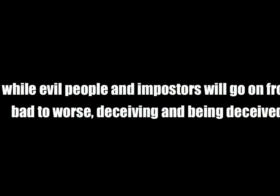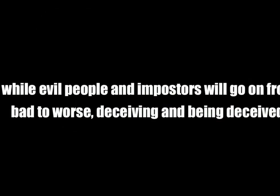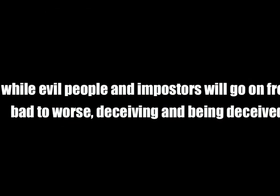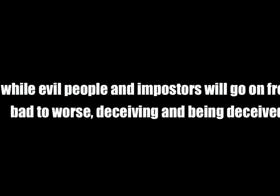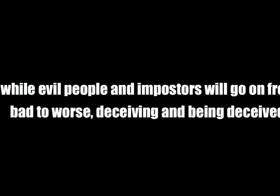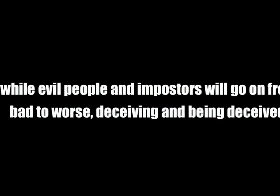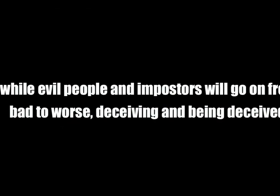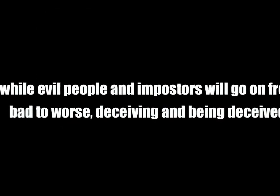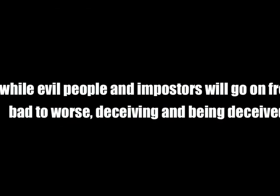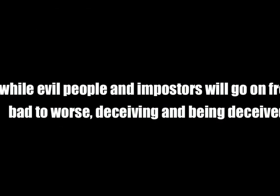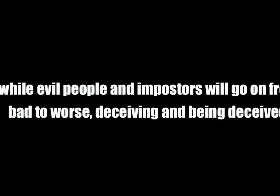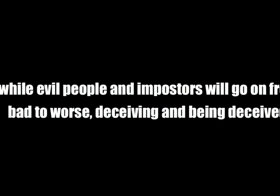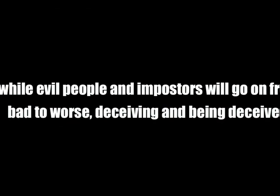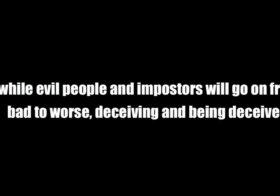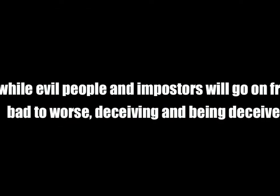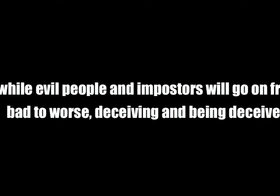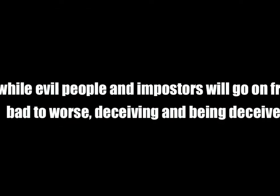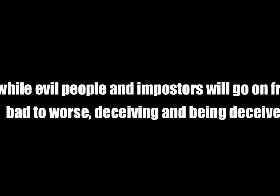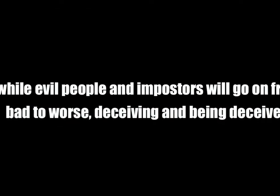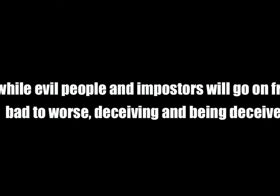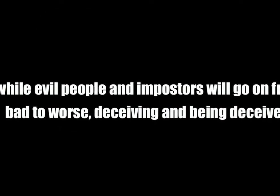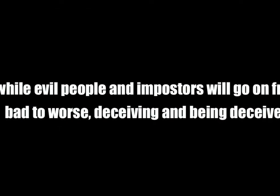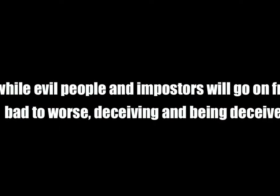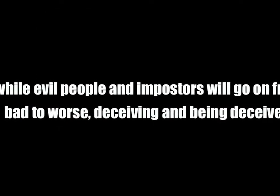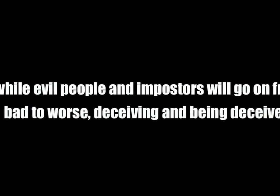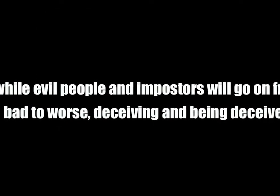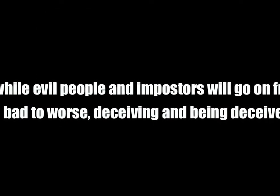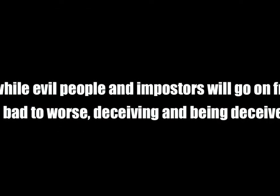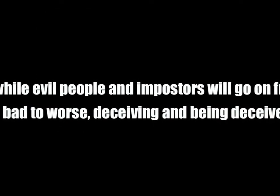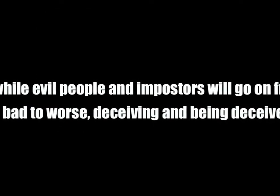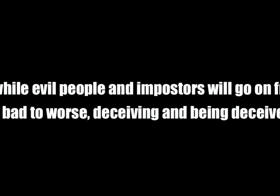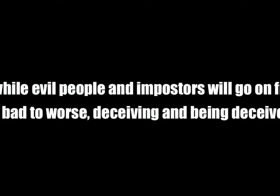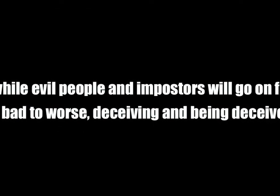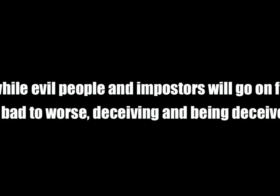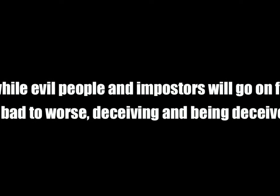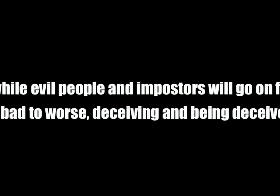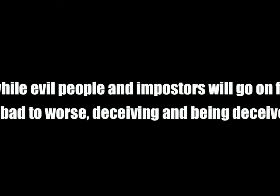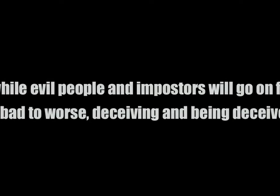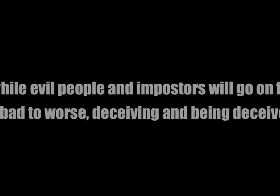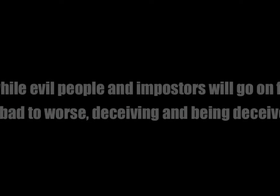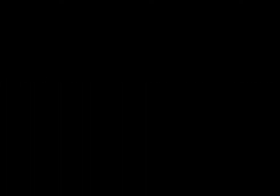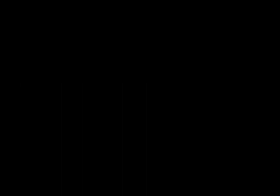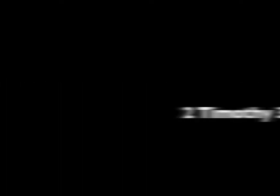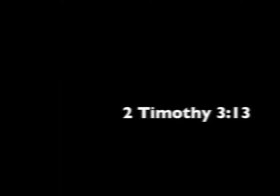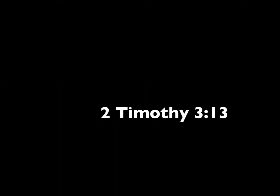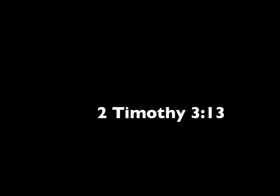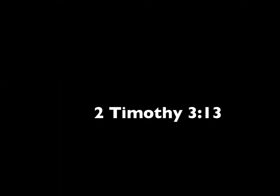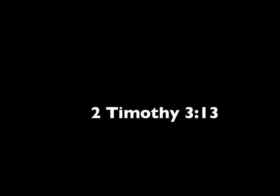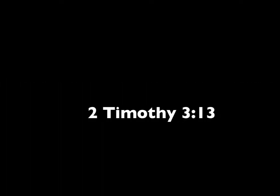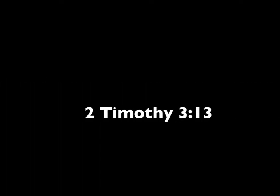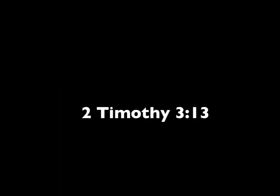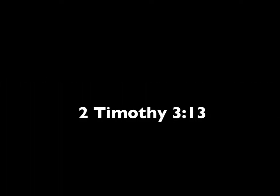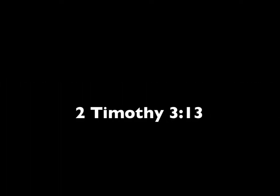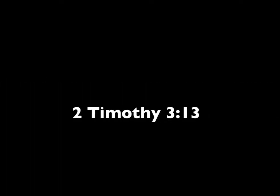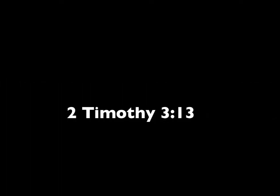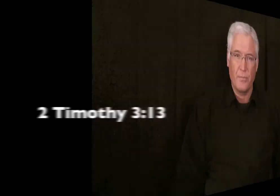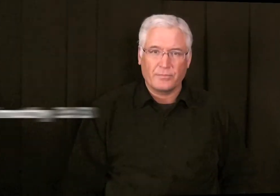While evil people and impostors will go on from bad to worse, deceiving and being deceived. 2 Timothy 3